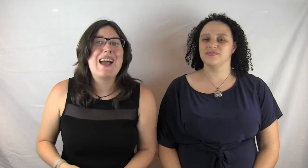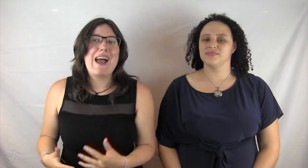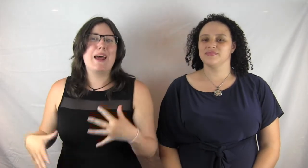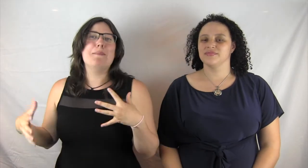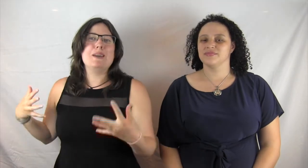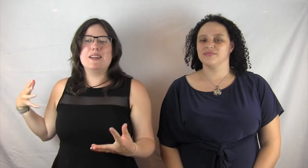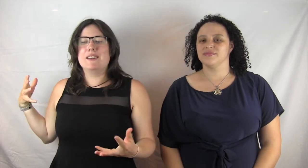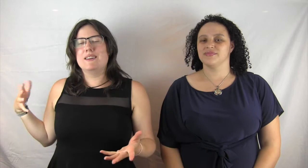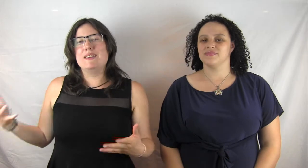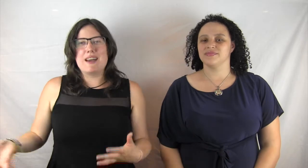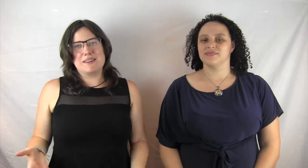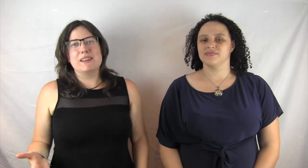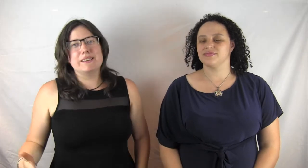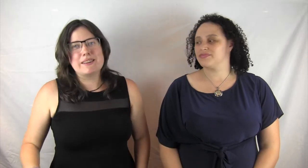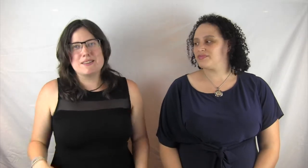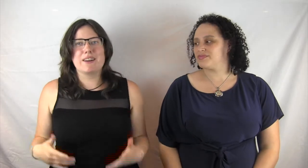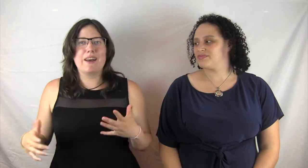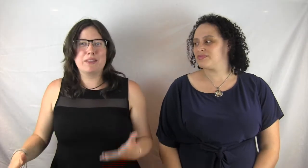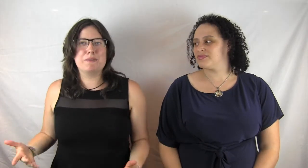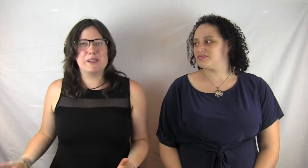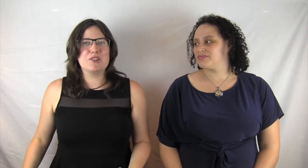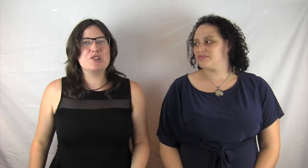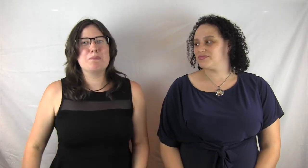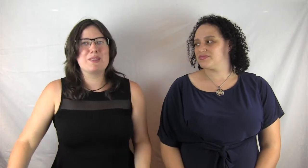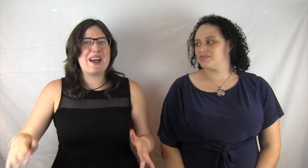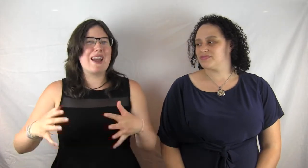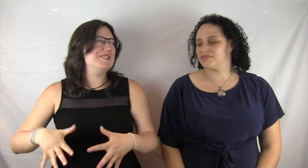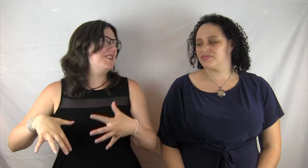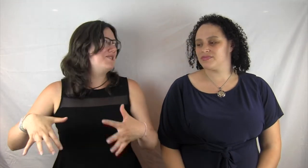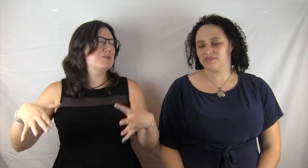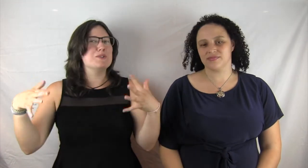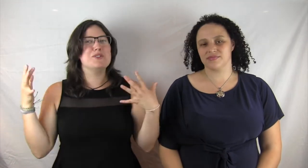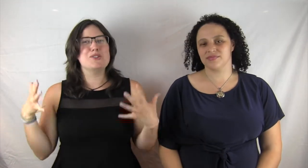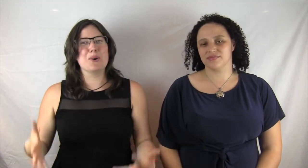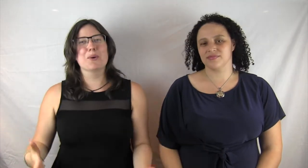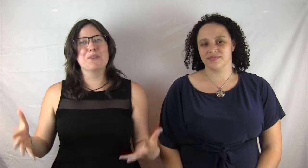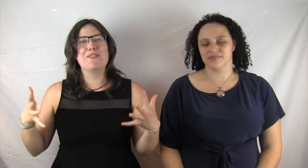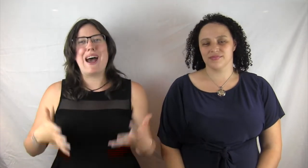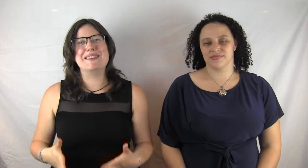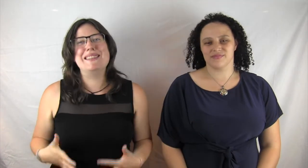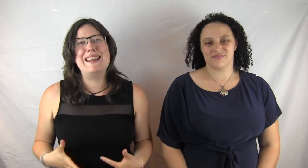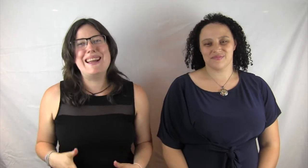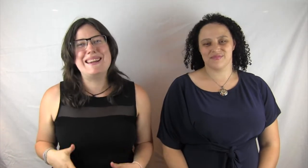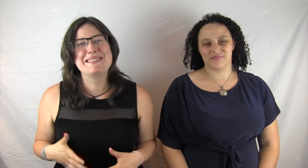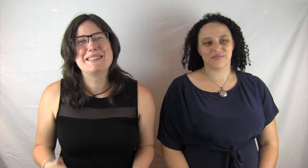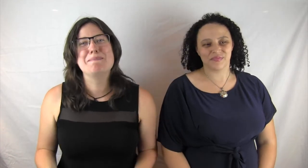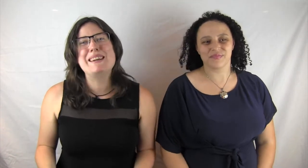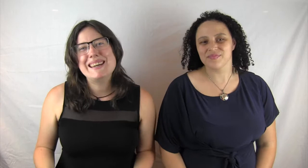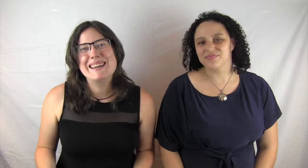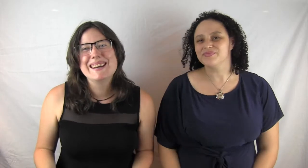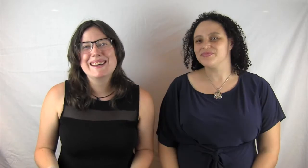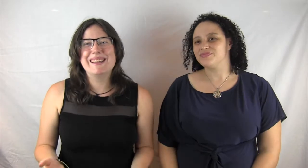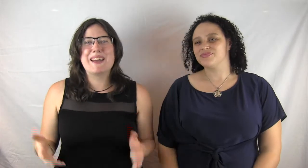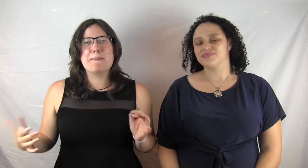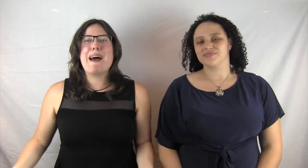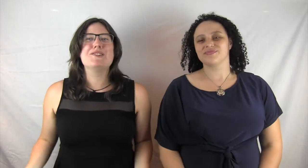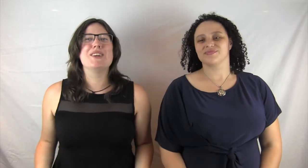And I mean, yeah, clearly it's not a healthy relationship, but that idea just was so fascinating to me. Like, imagine